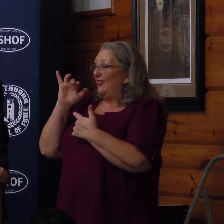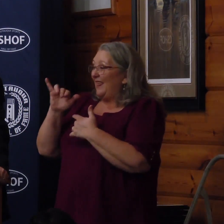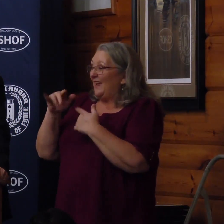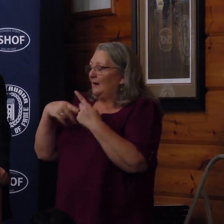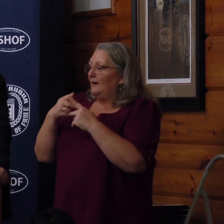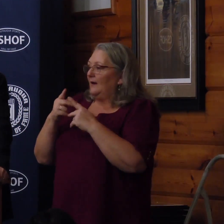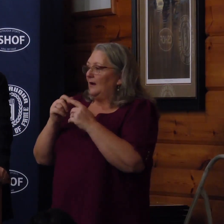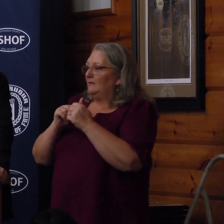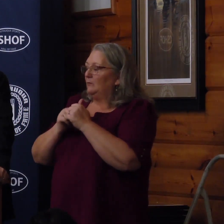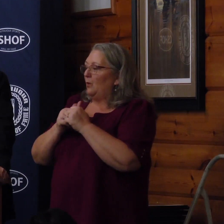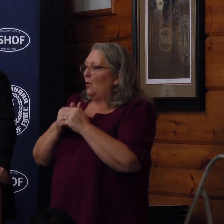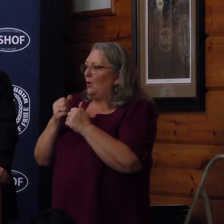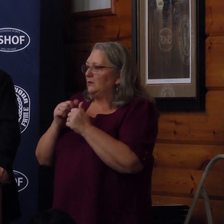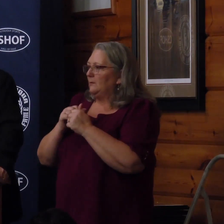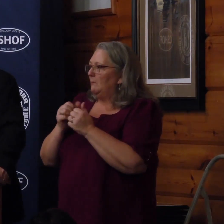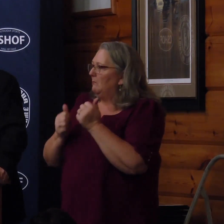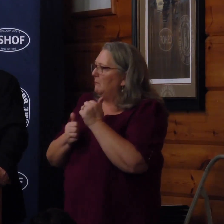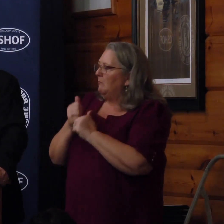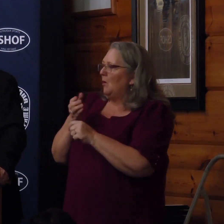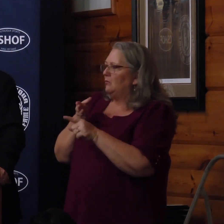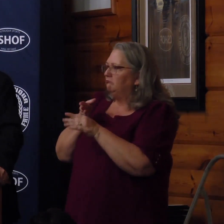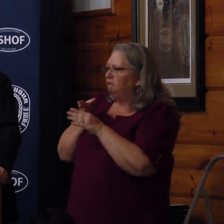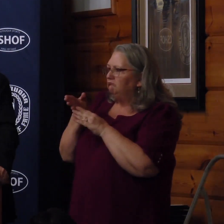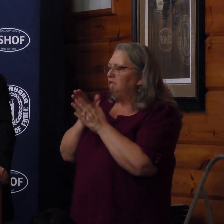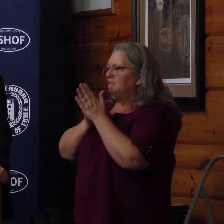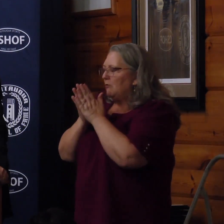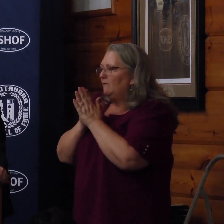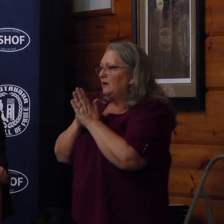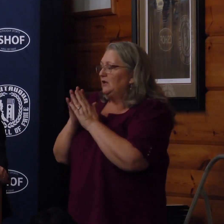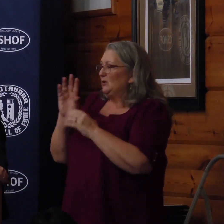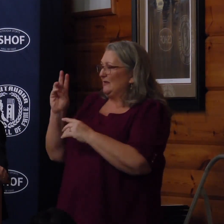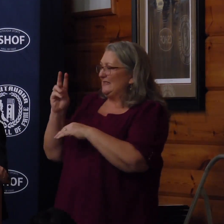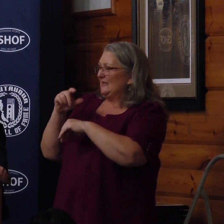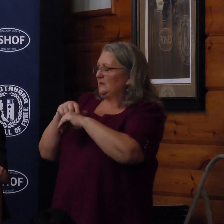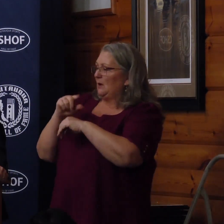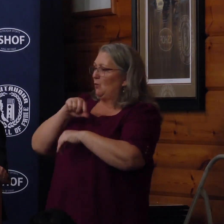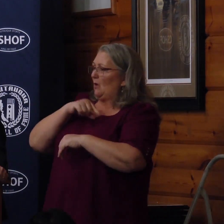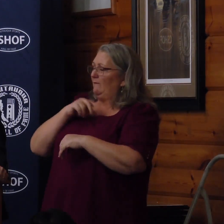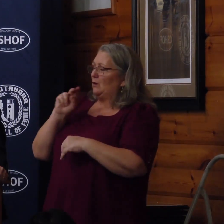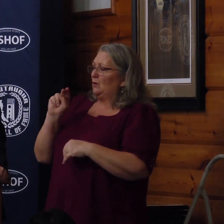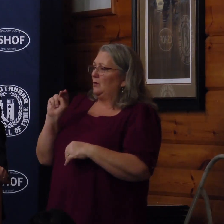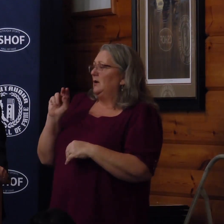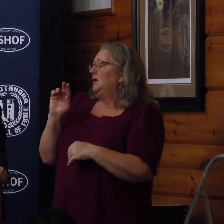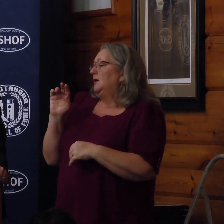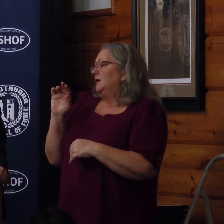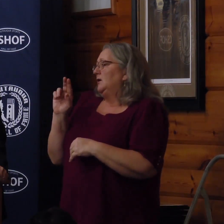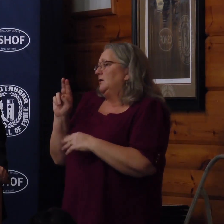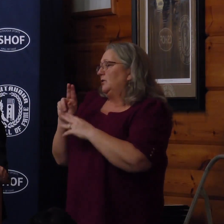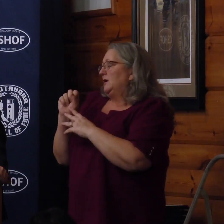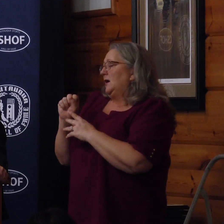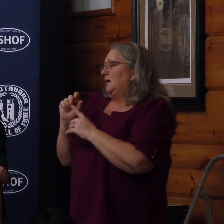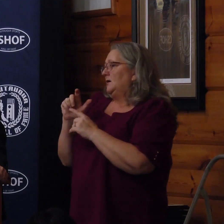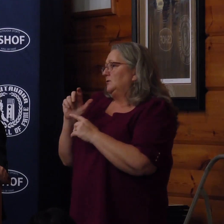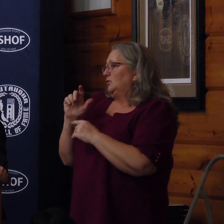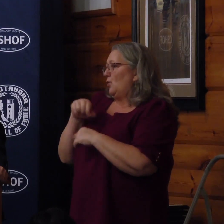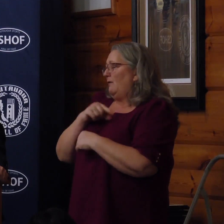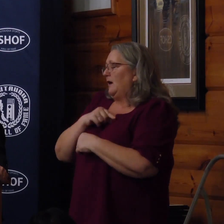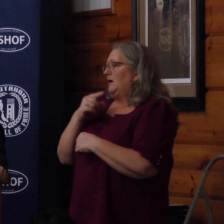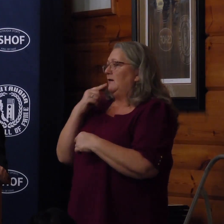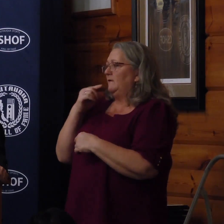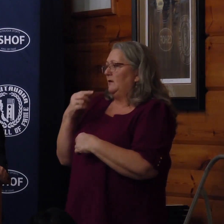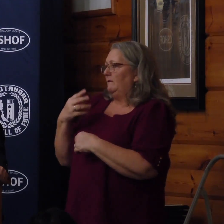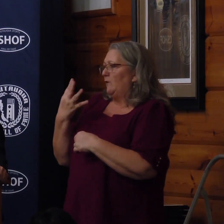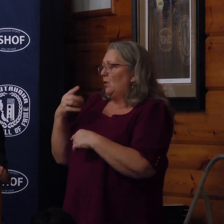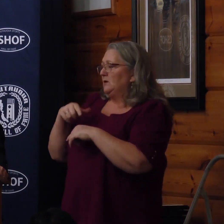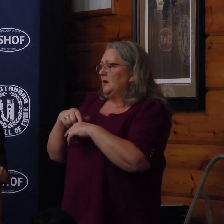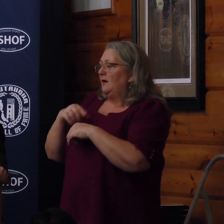athletes, such as Cheryl. She was a six-time qualifier for the USA National Triathlon, four-time qualifier for the